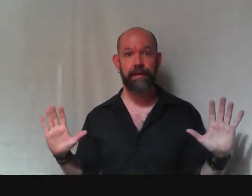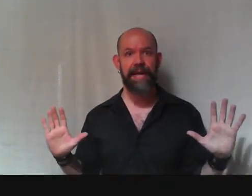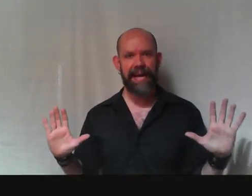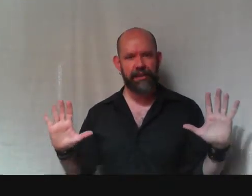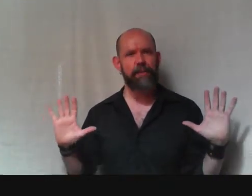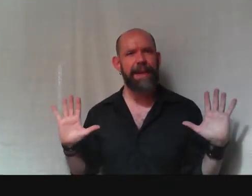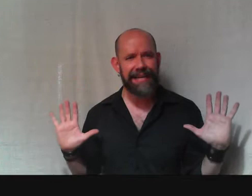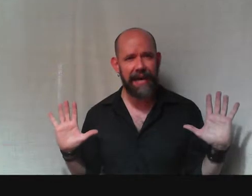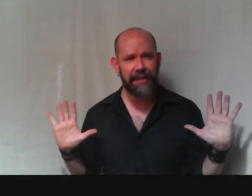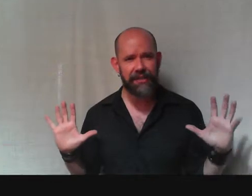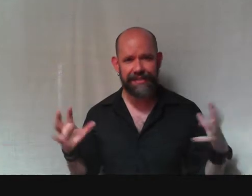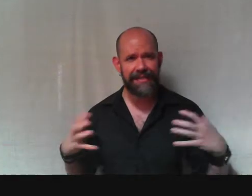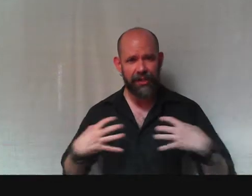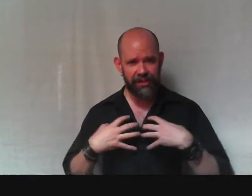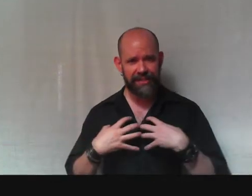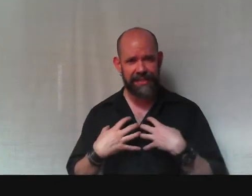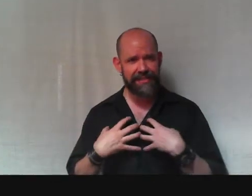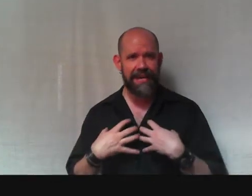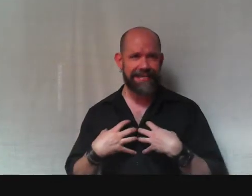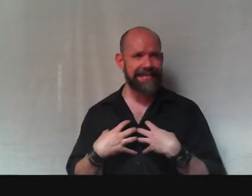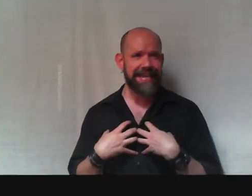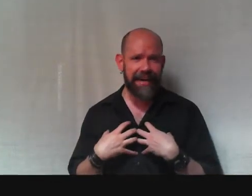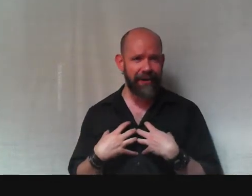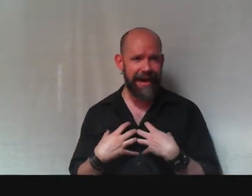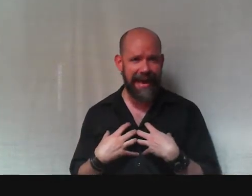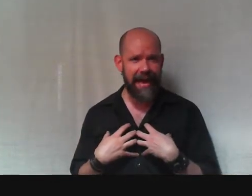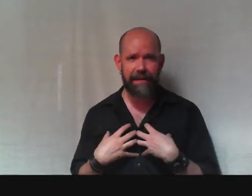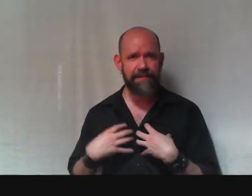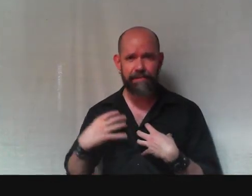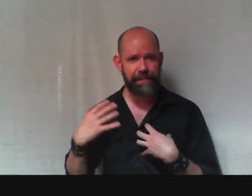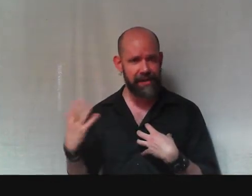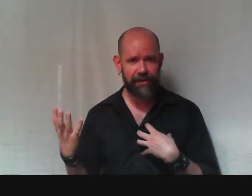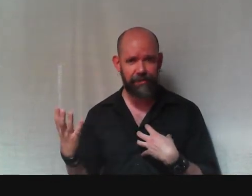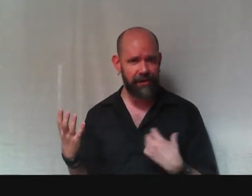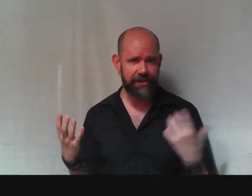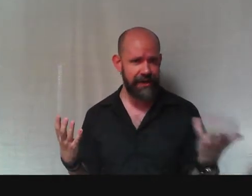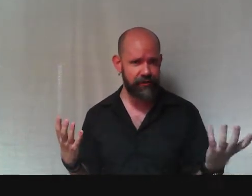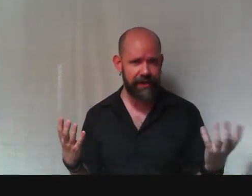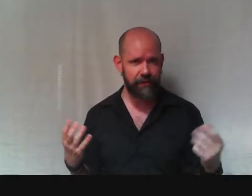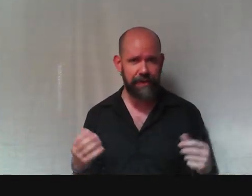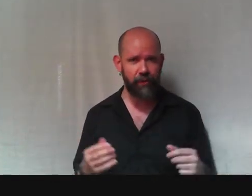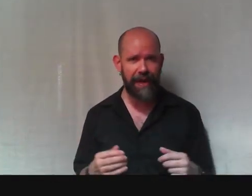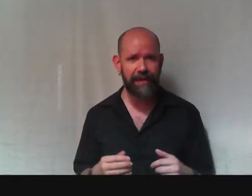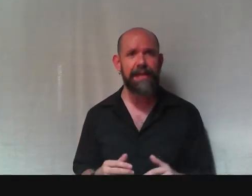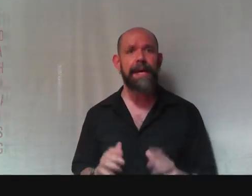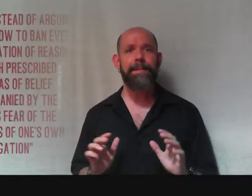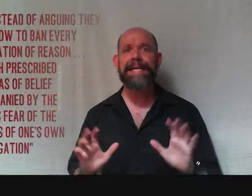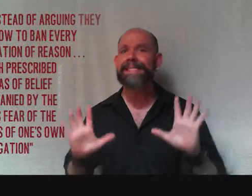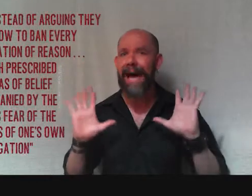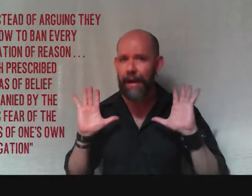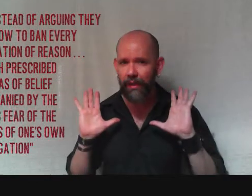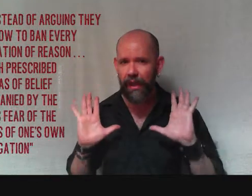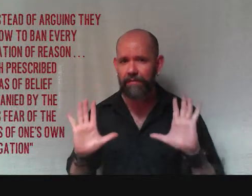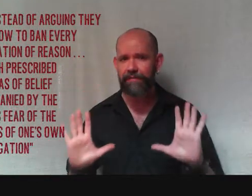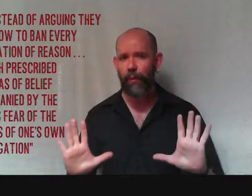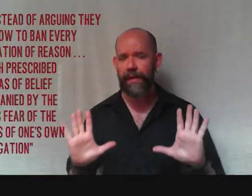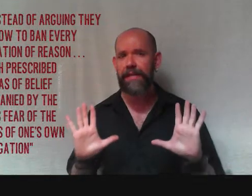And so, now, my conscience, just this desire I have to be a good person and treat other people well means I will avoid